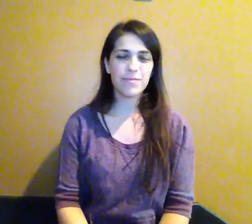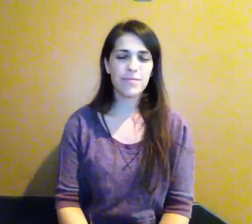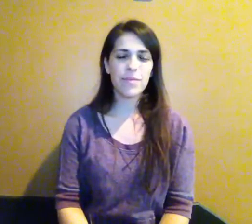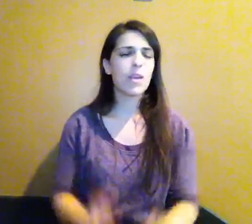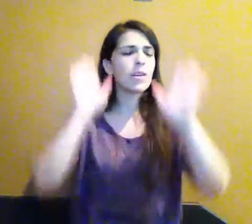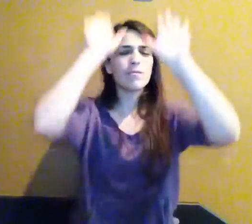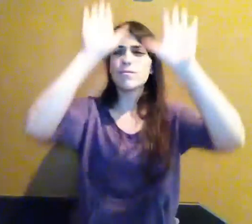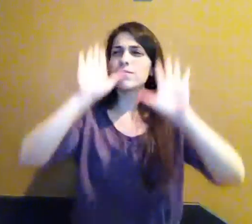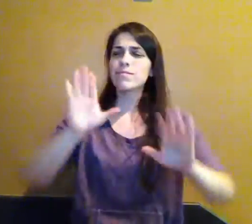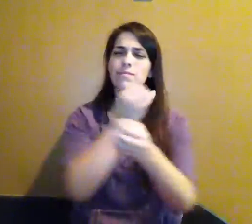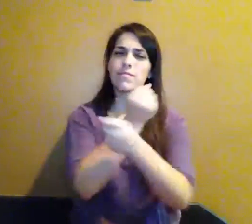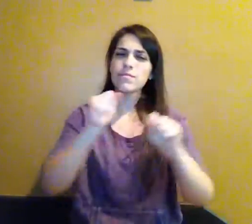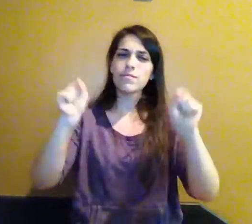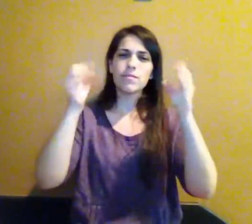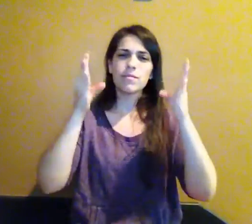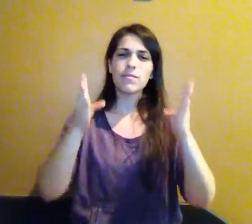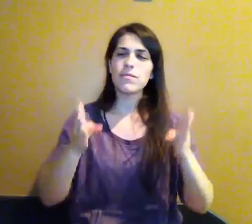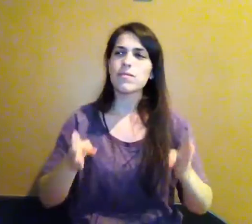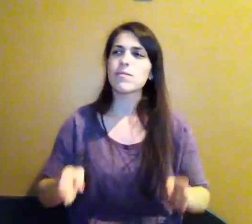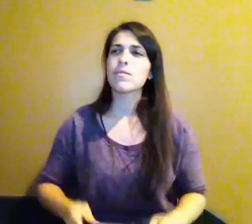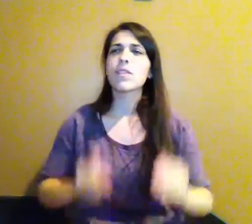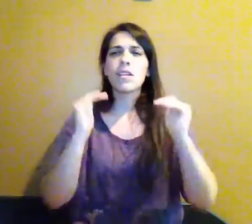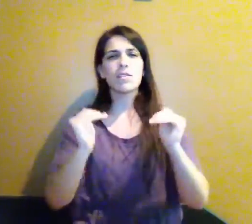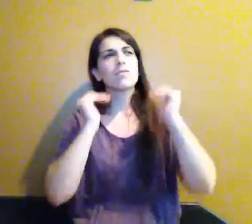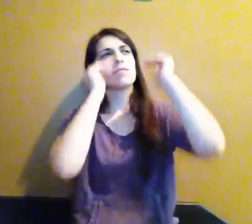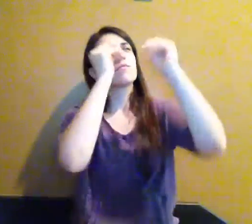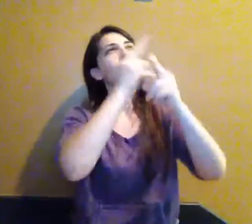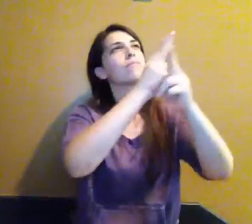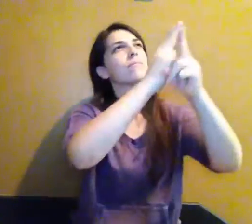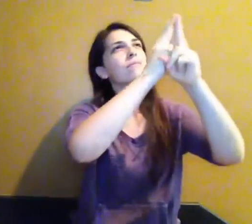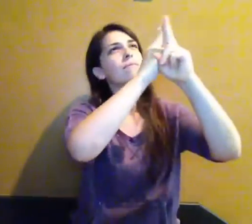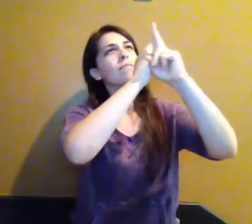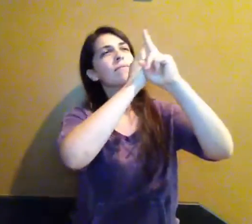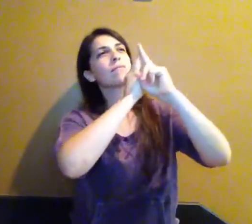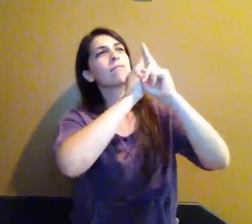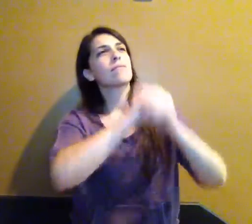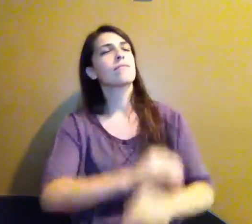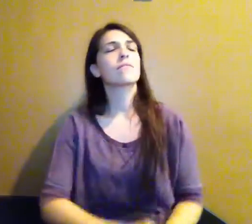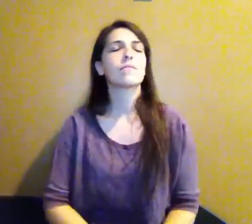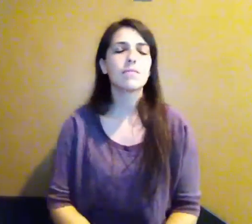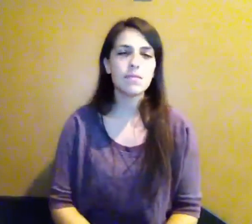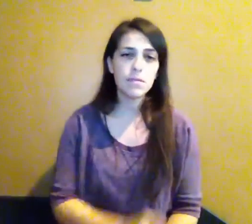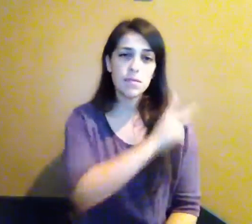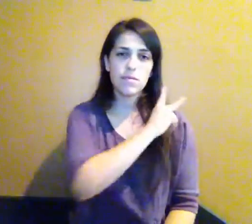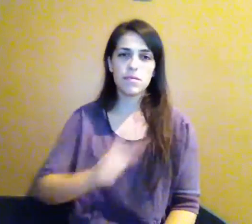Mighty Savior Lifted high King